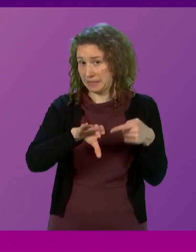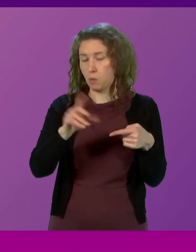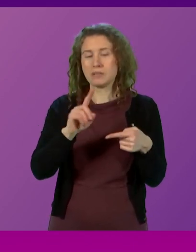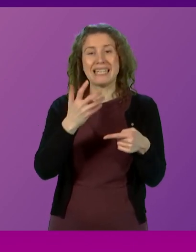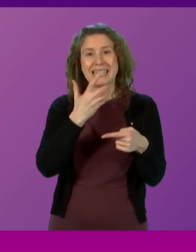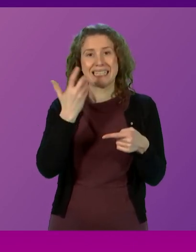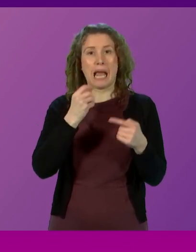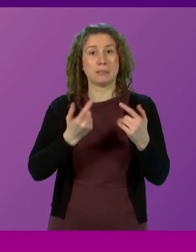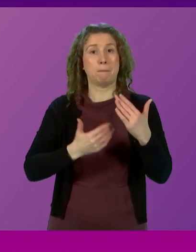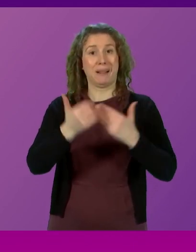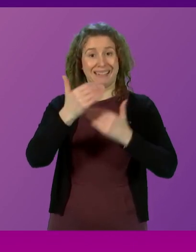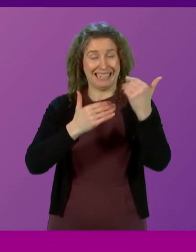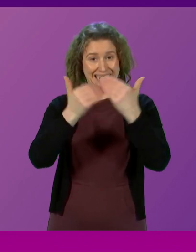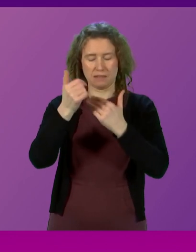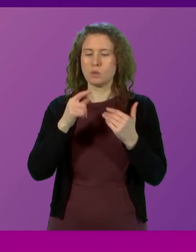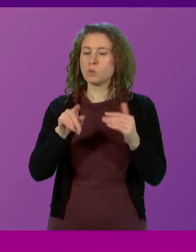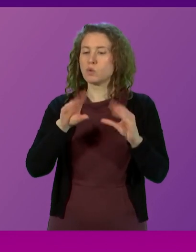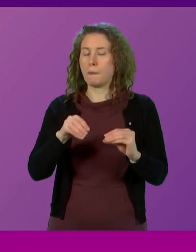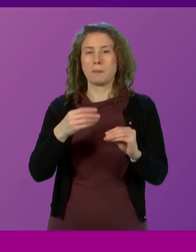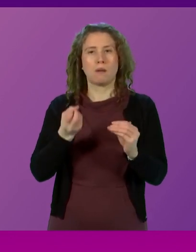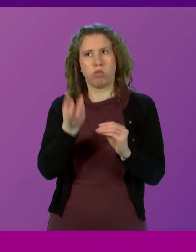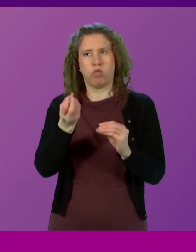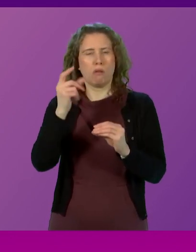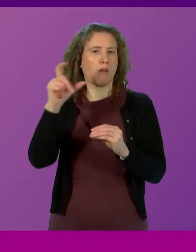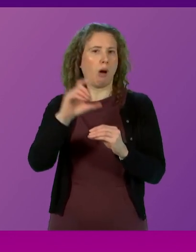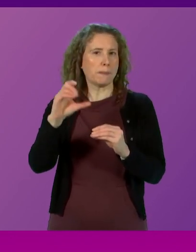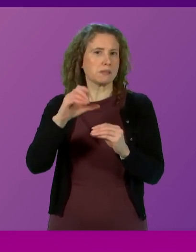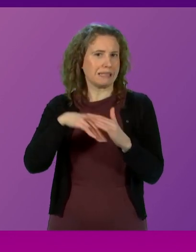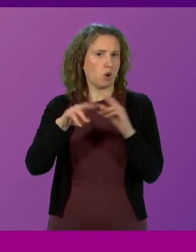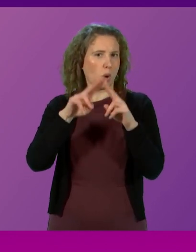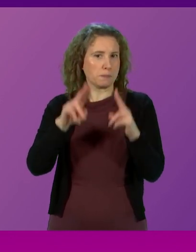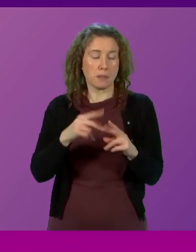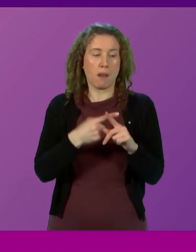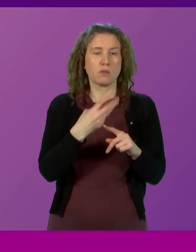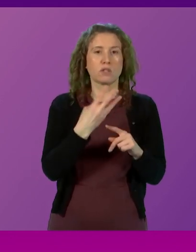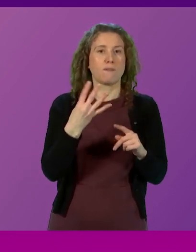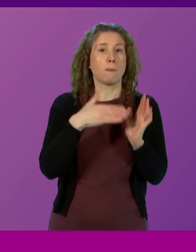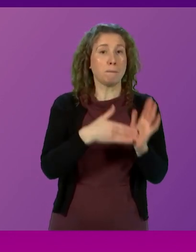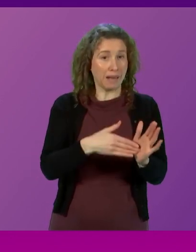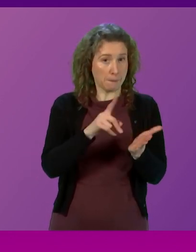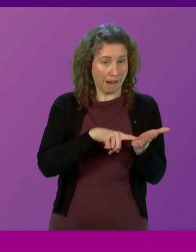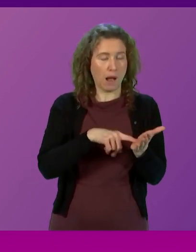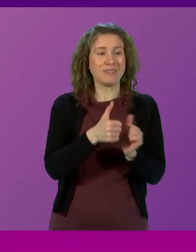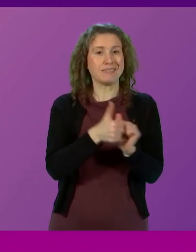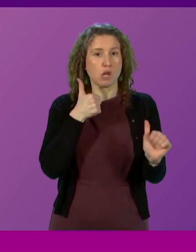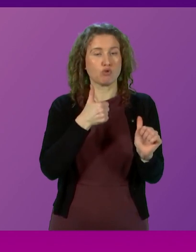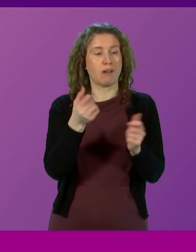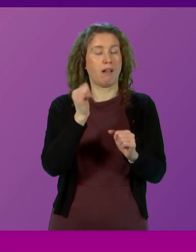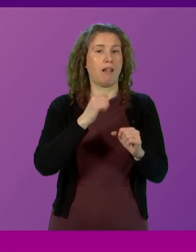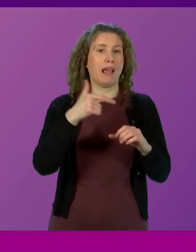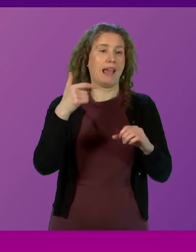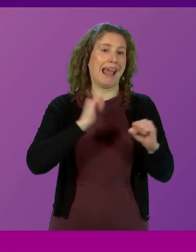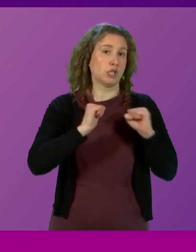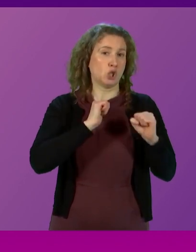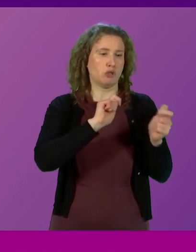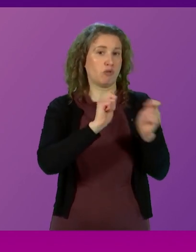Heat and Buildings programme to decarbonise heating, plus the £34 million Scottish Industrial Energy Transformation Fund